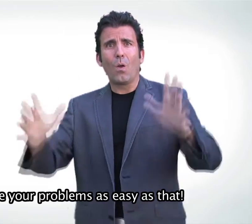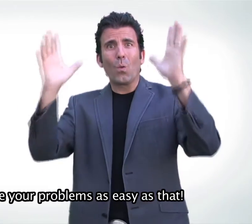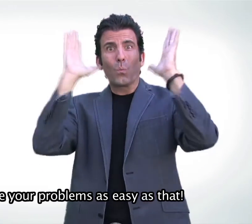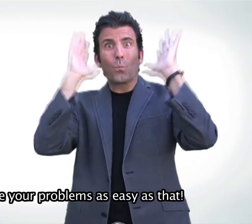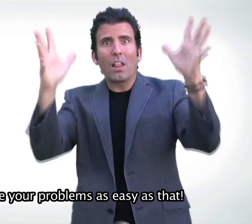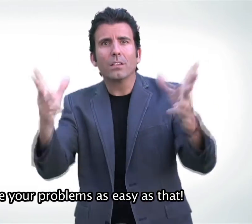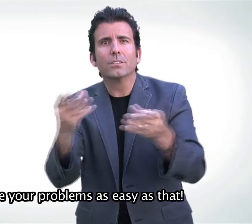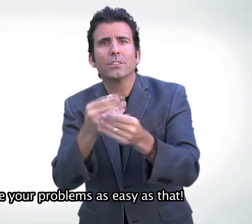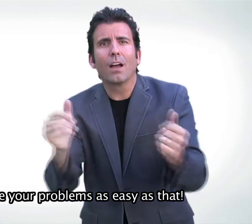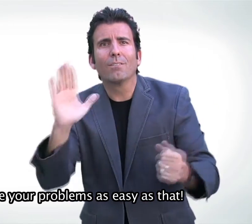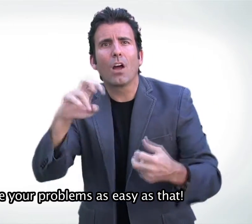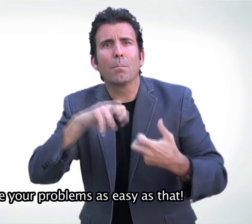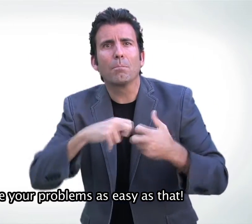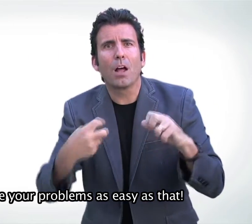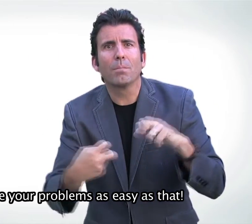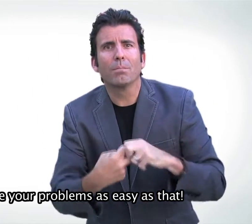problems as easy as that!